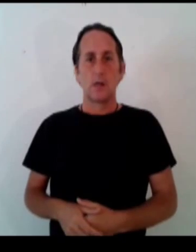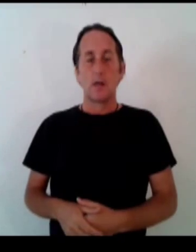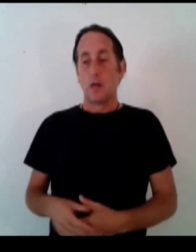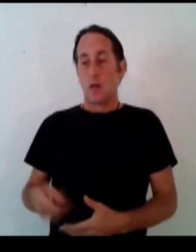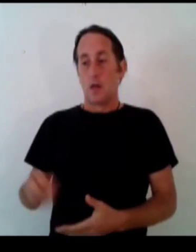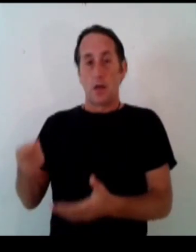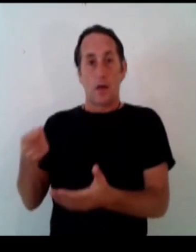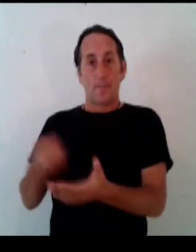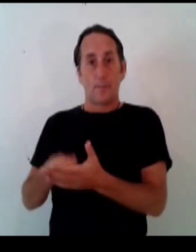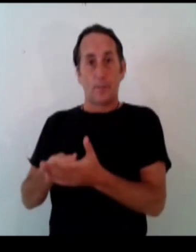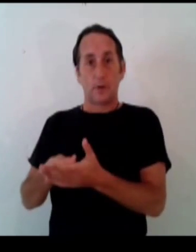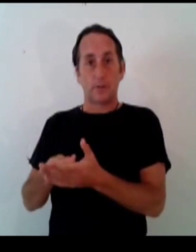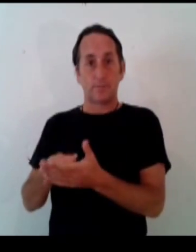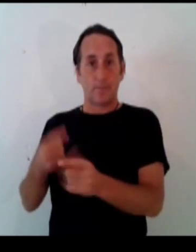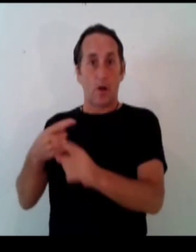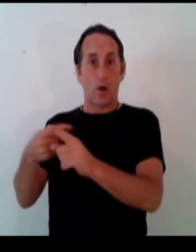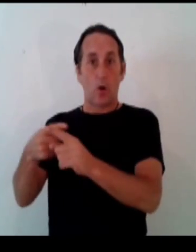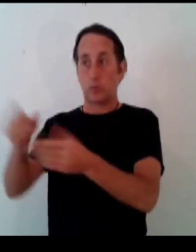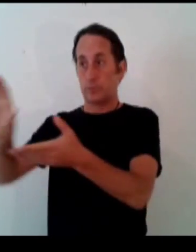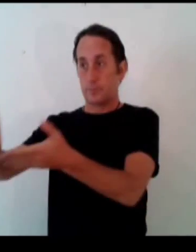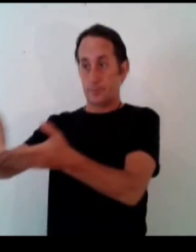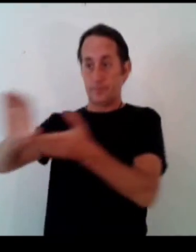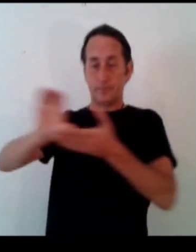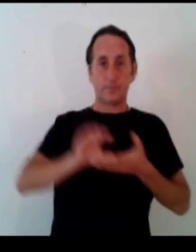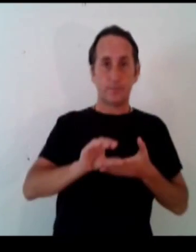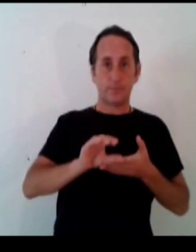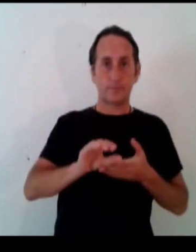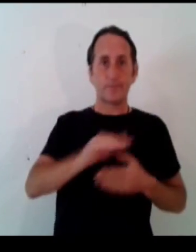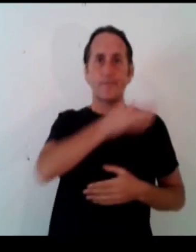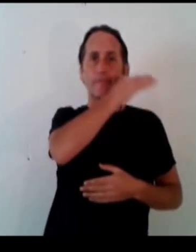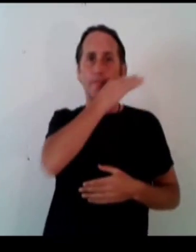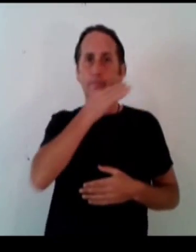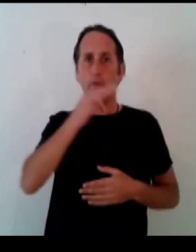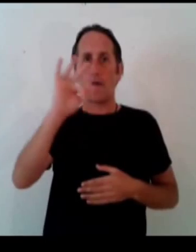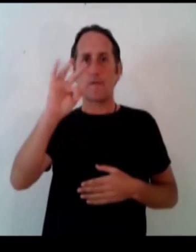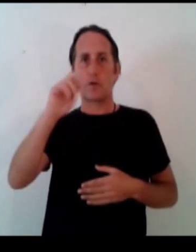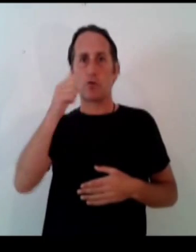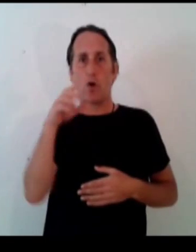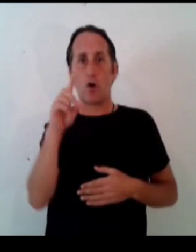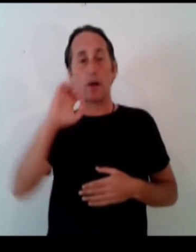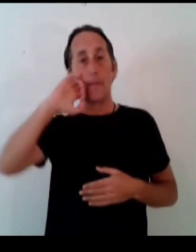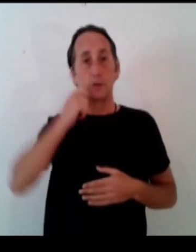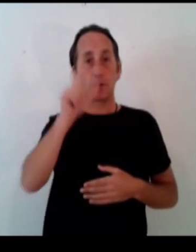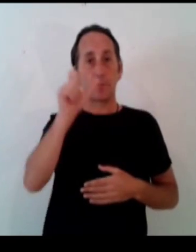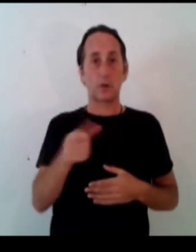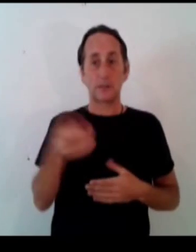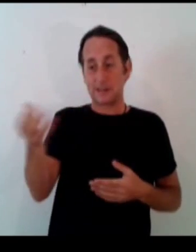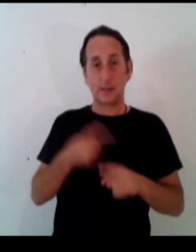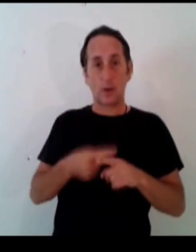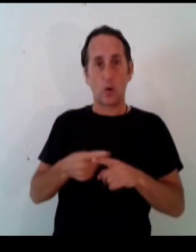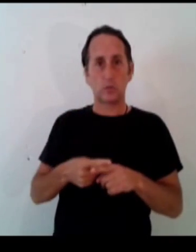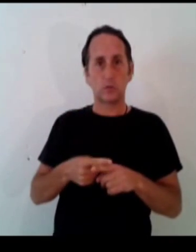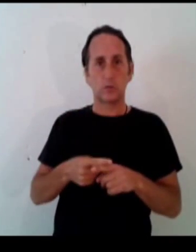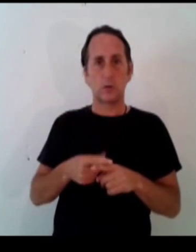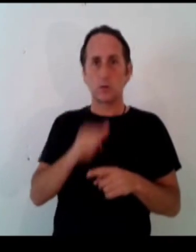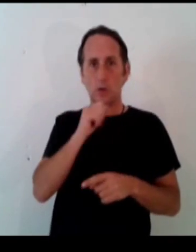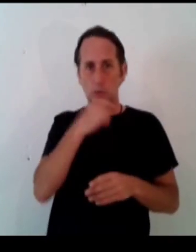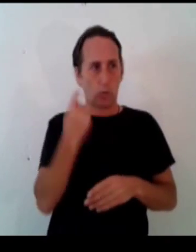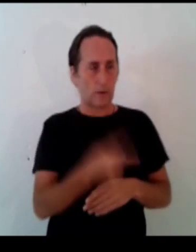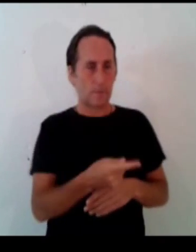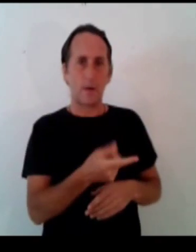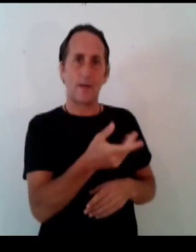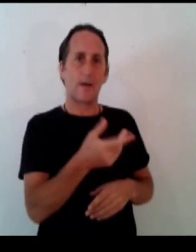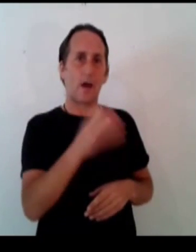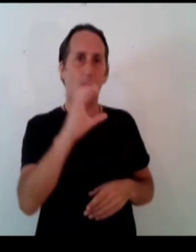it is it is given as a loan it's fraudulent because the person getting the loan is not told that the